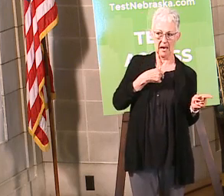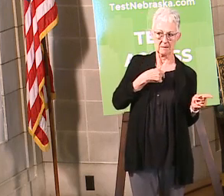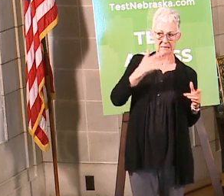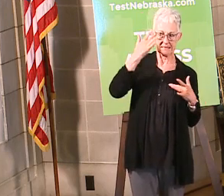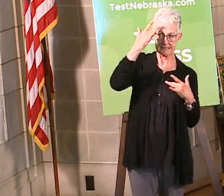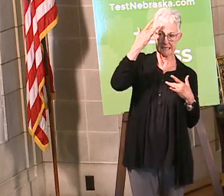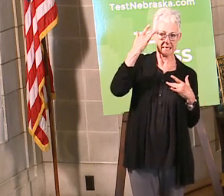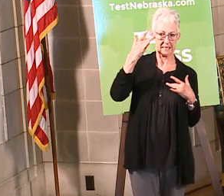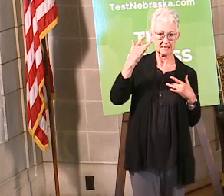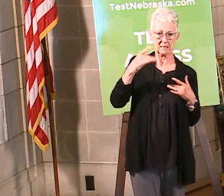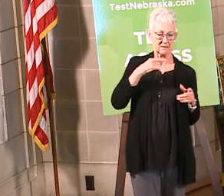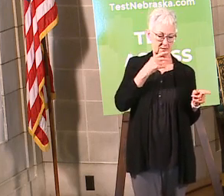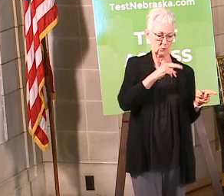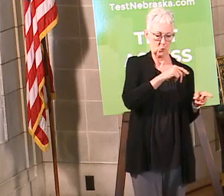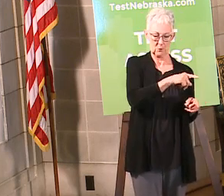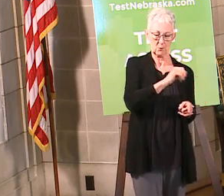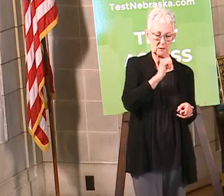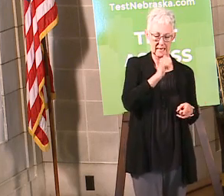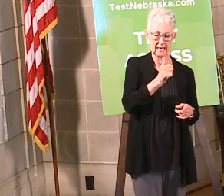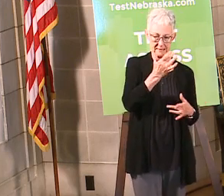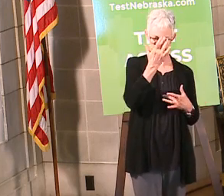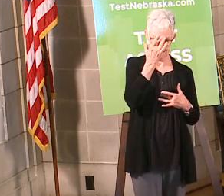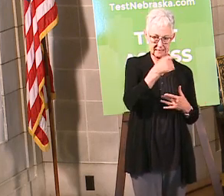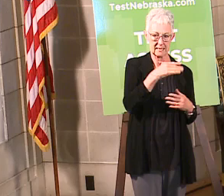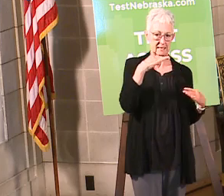thankfully very healthy too ma'am